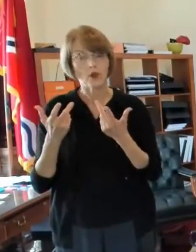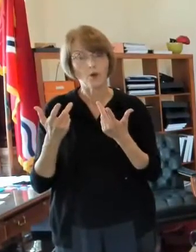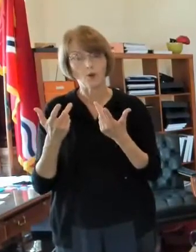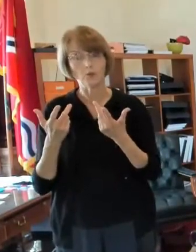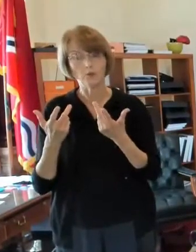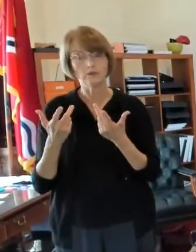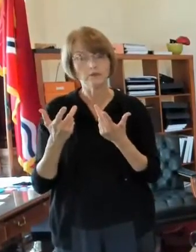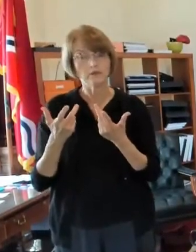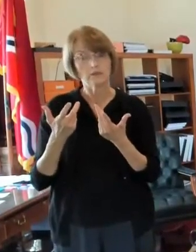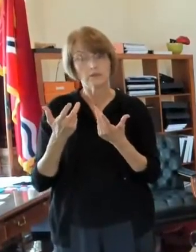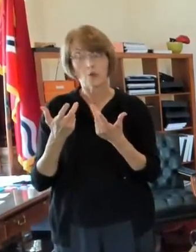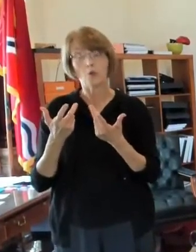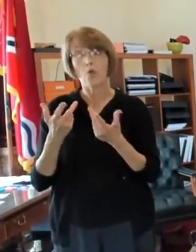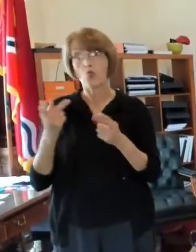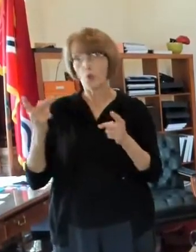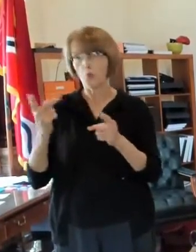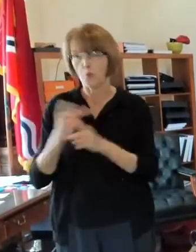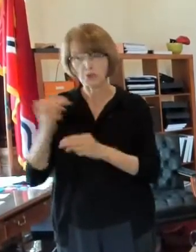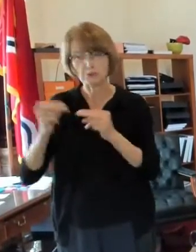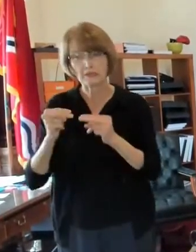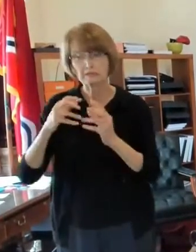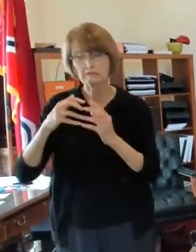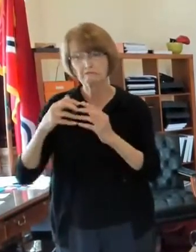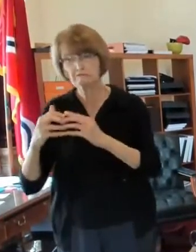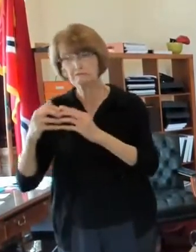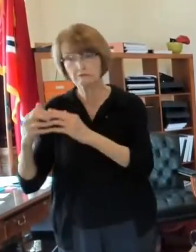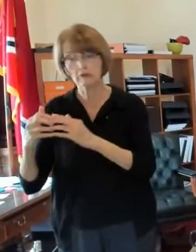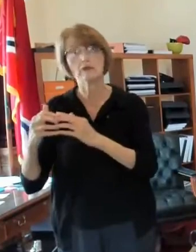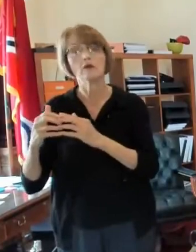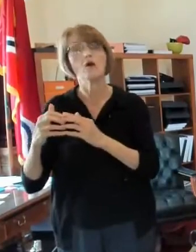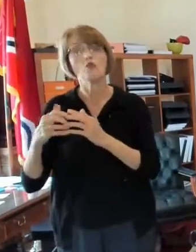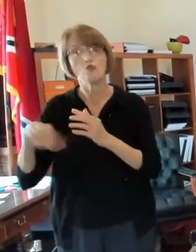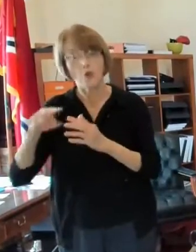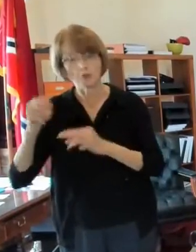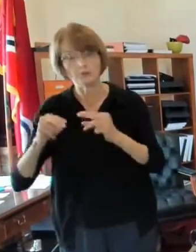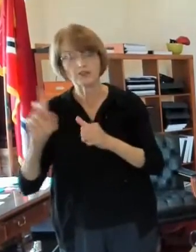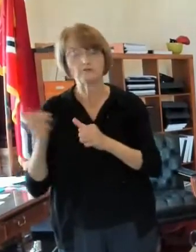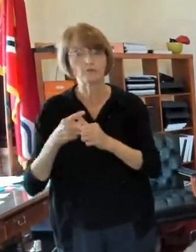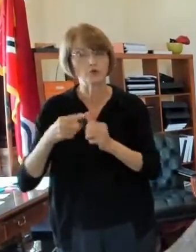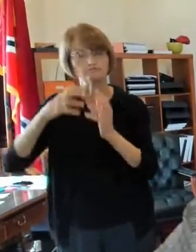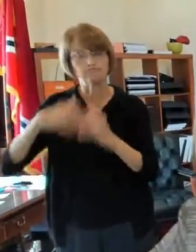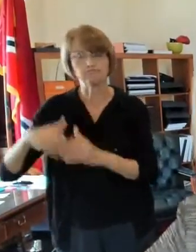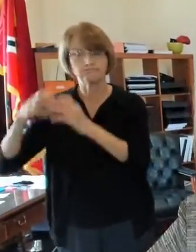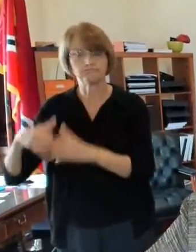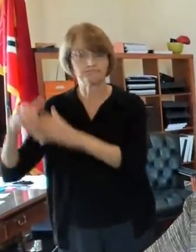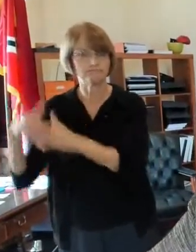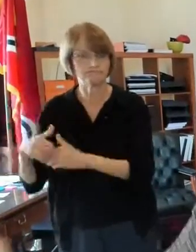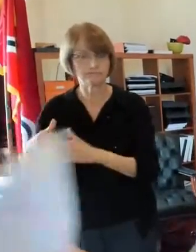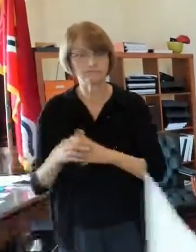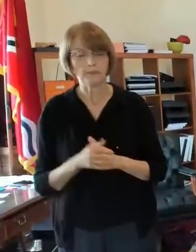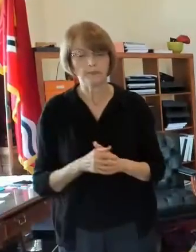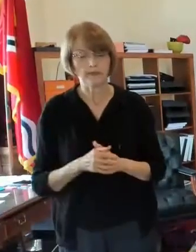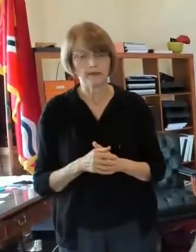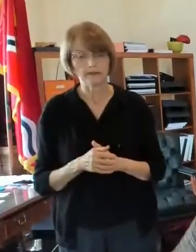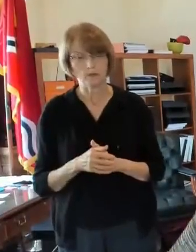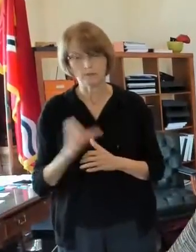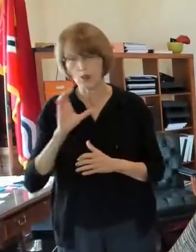take down the worst first is the way i said it now i'm looking for my numbers and what do i do with here they are okay